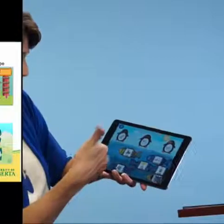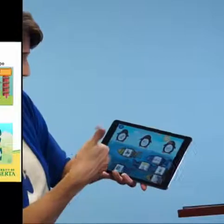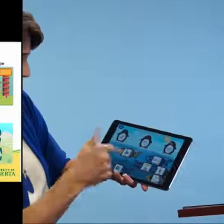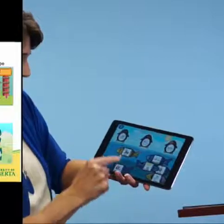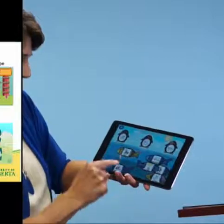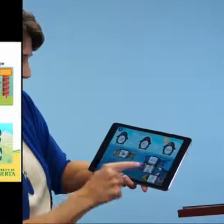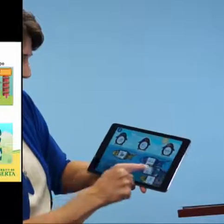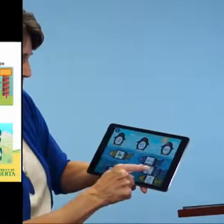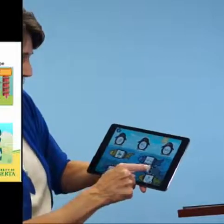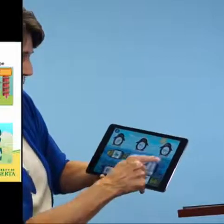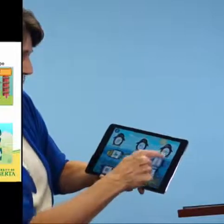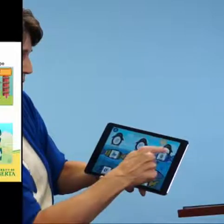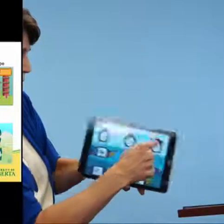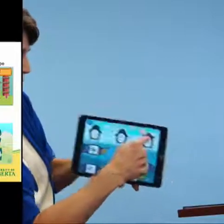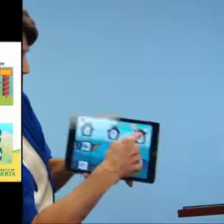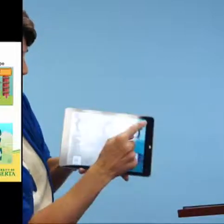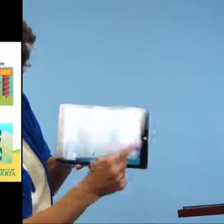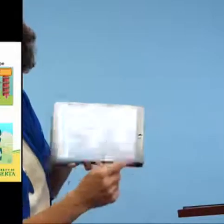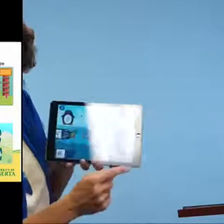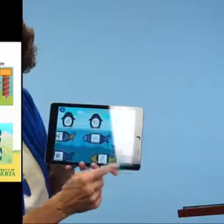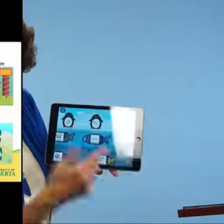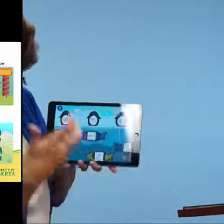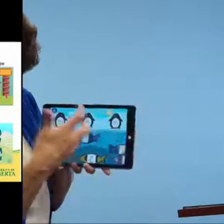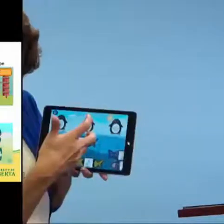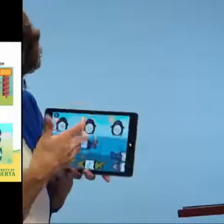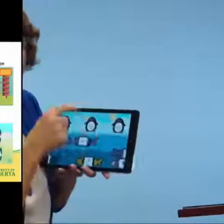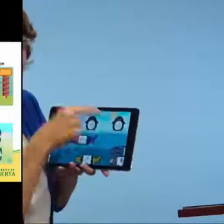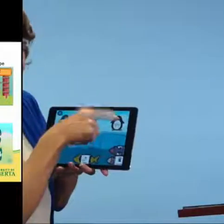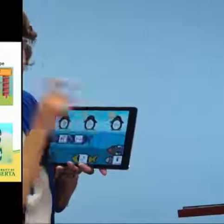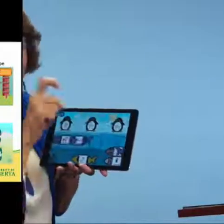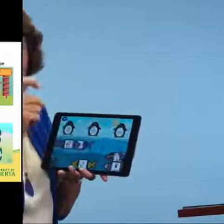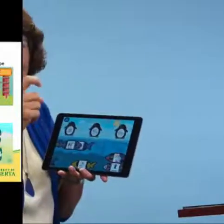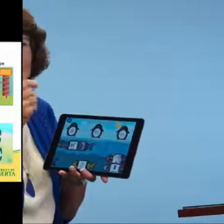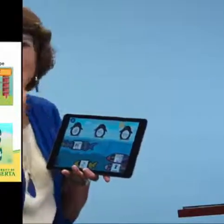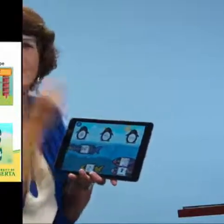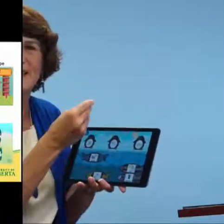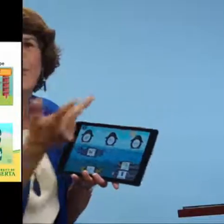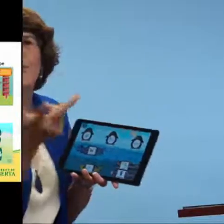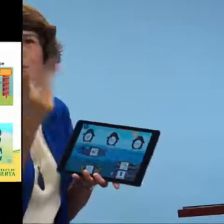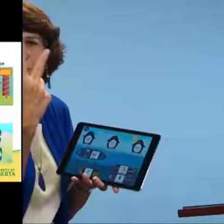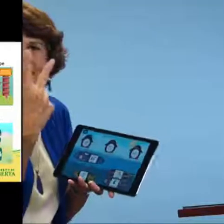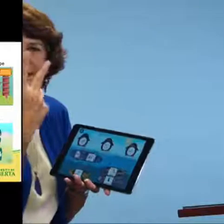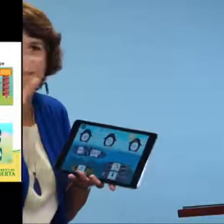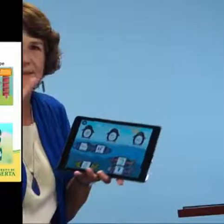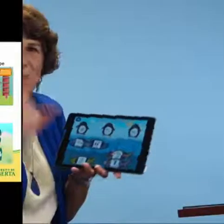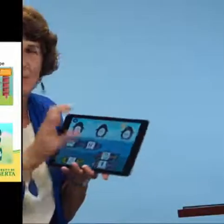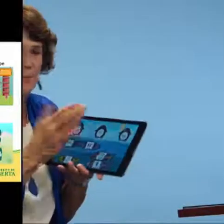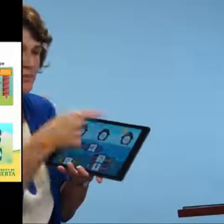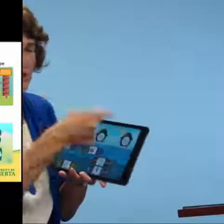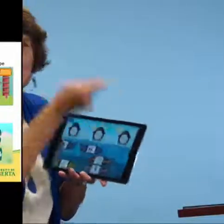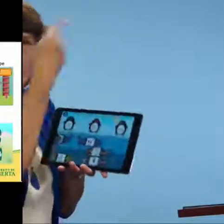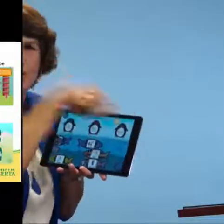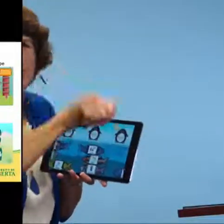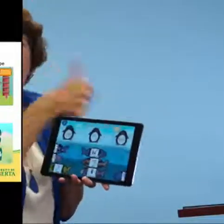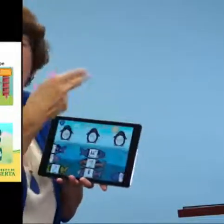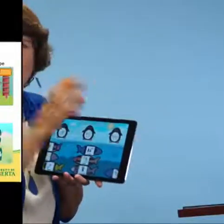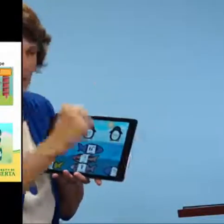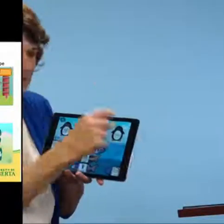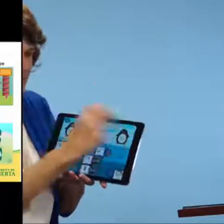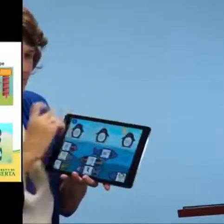bellies. And so as the fish are going by you're trying to find the pictures that fit the handshake. And as